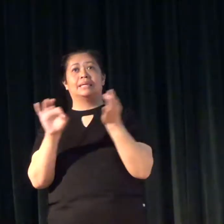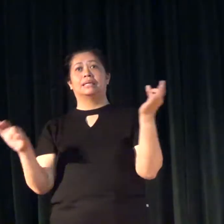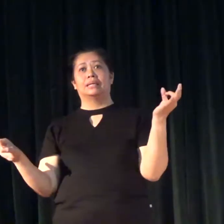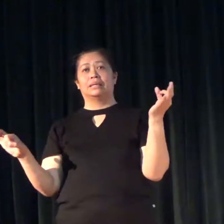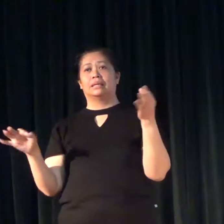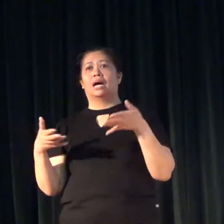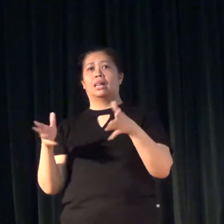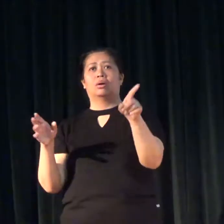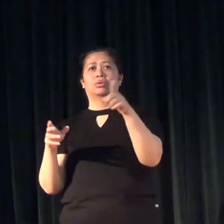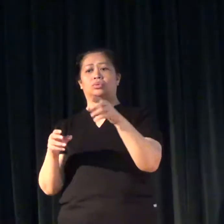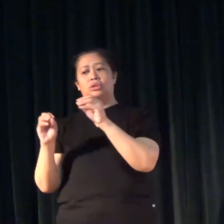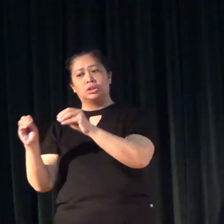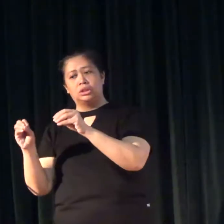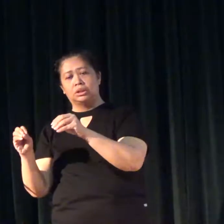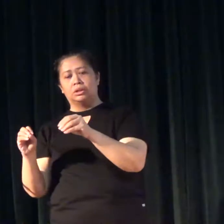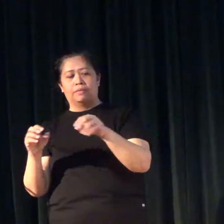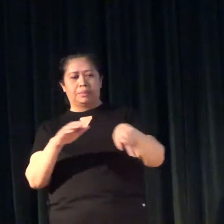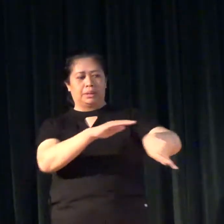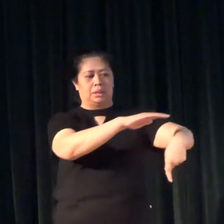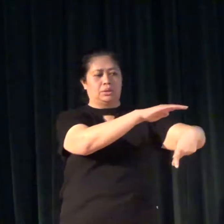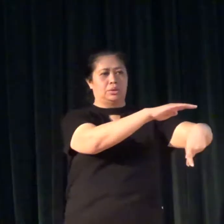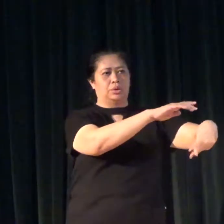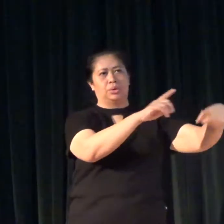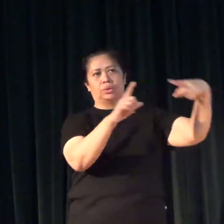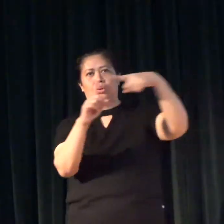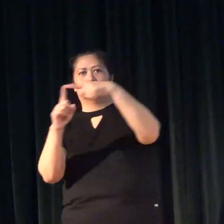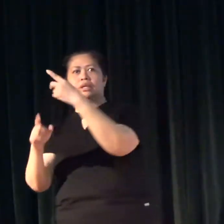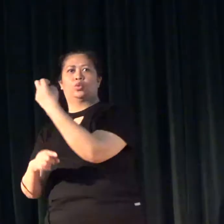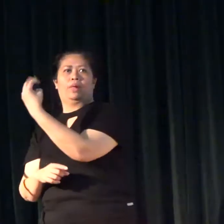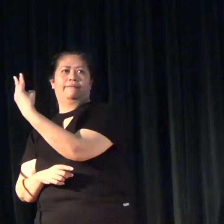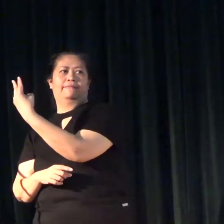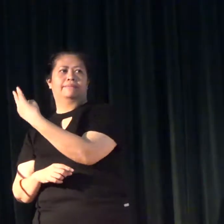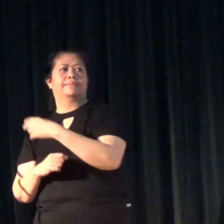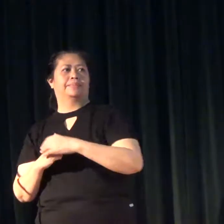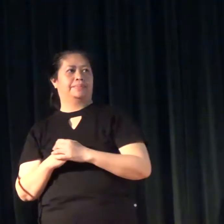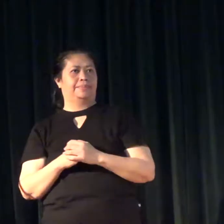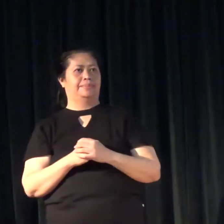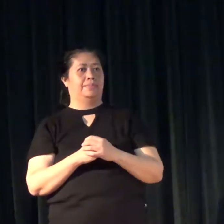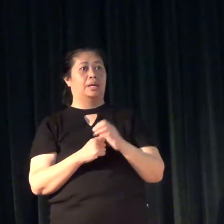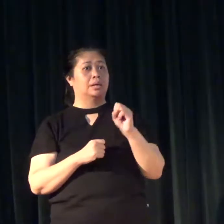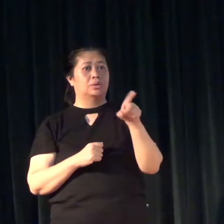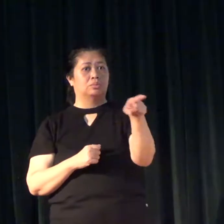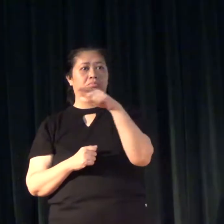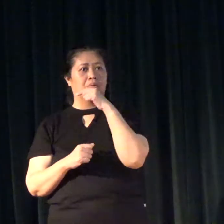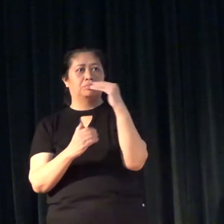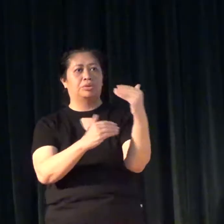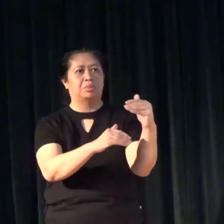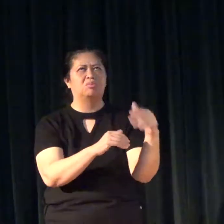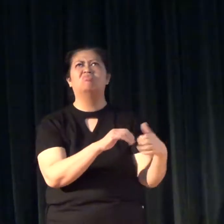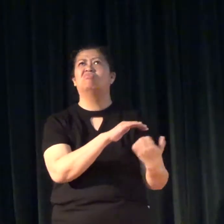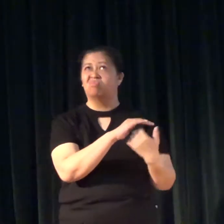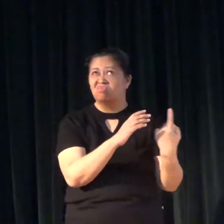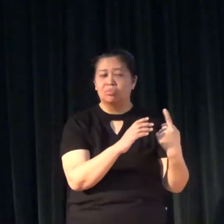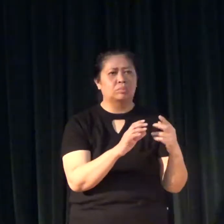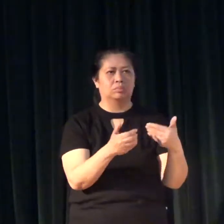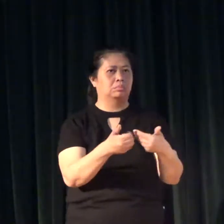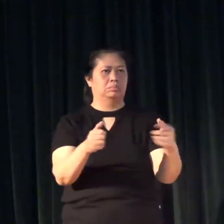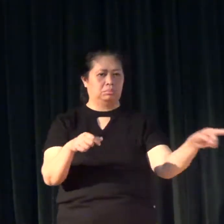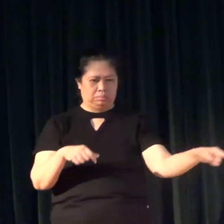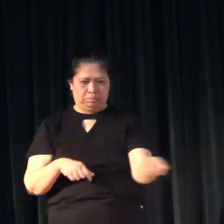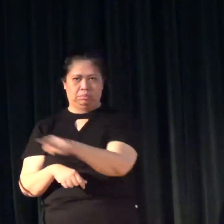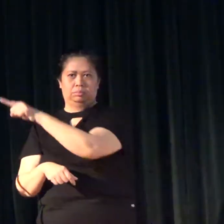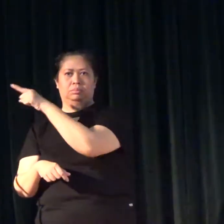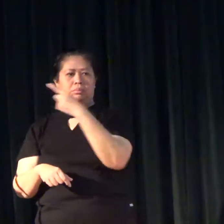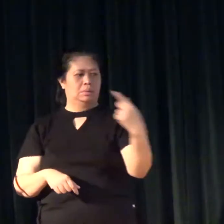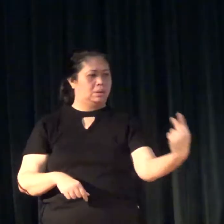should allow you to teach from kinder to grade 12. So you're not limited to elementary, not